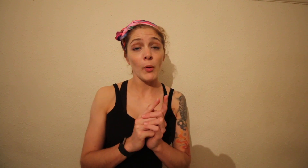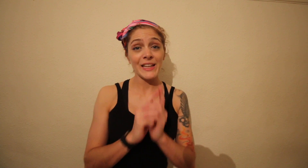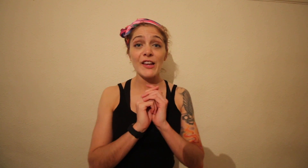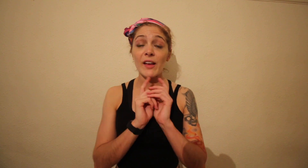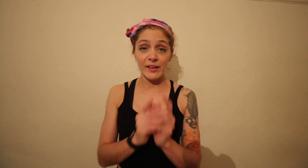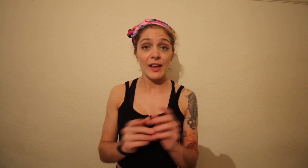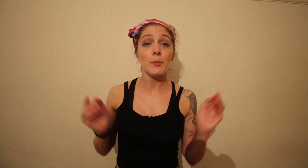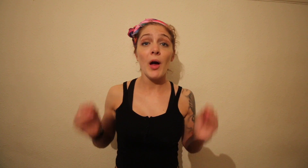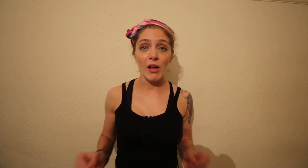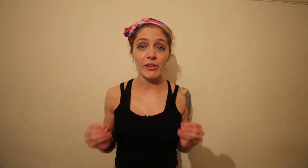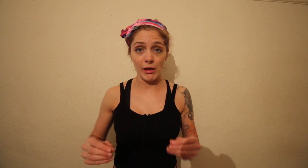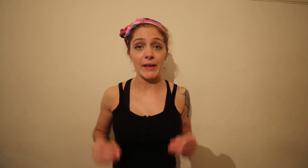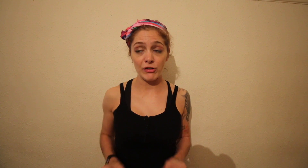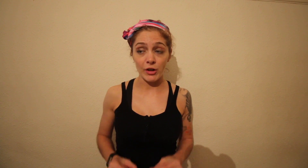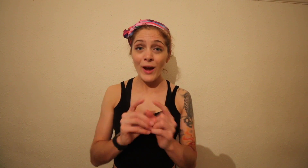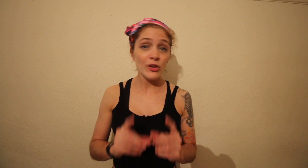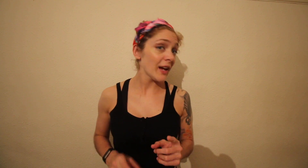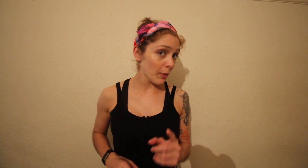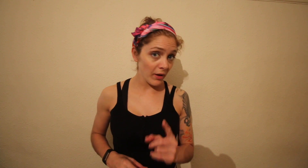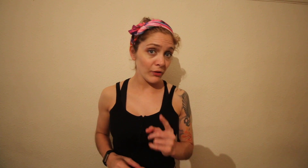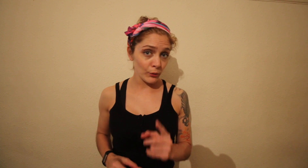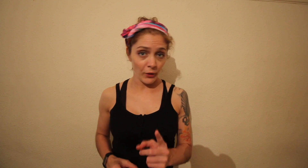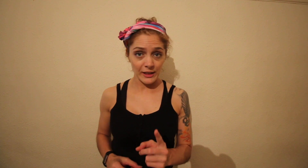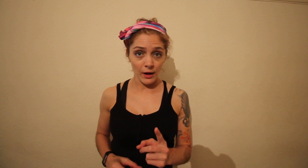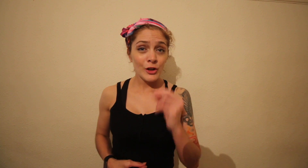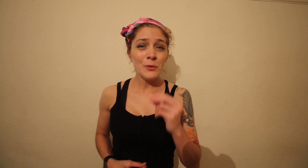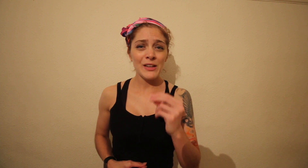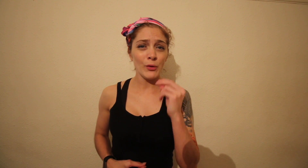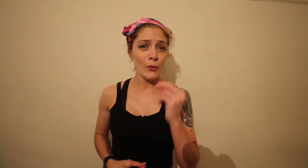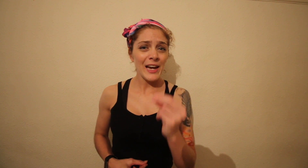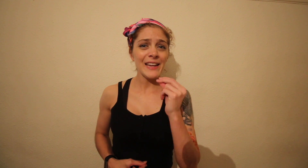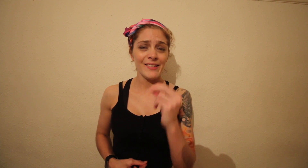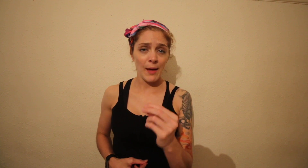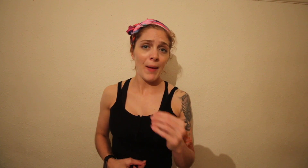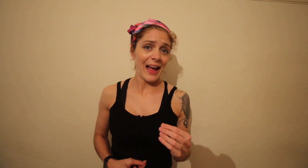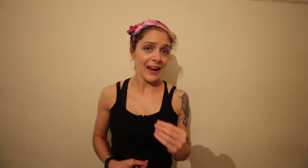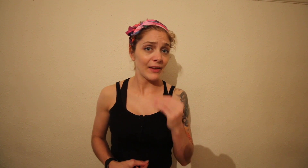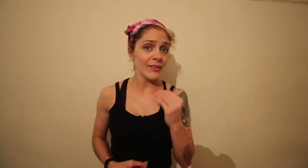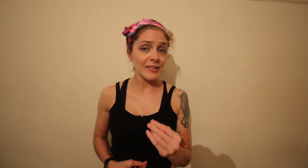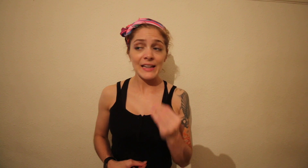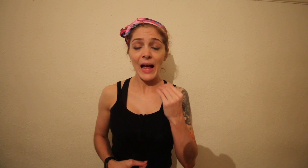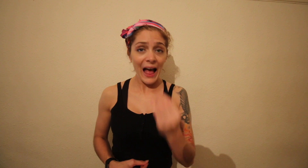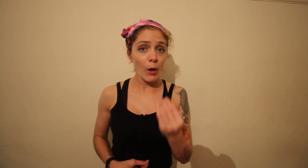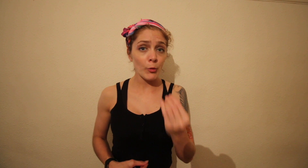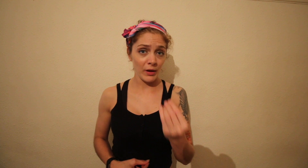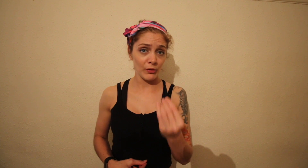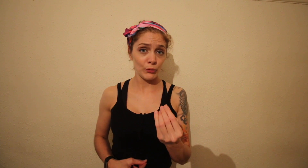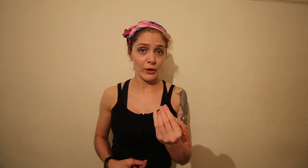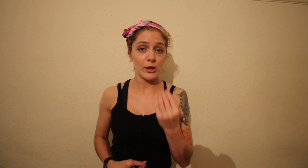point is as I said personalisation. When you get a personal trainer you need to really step back and see how the personal trainer